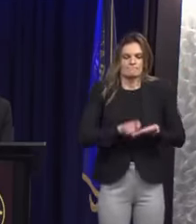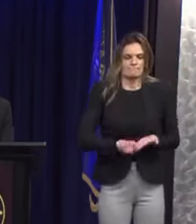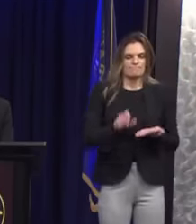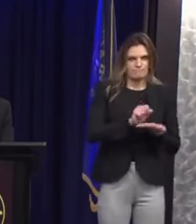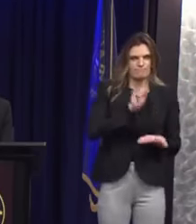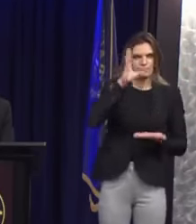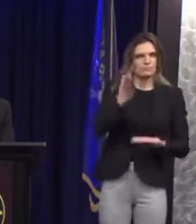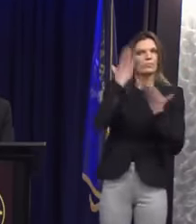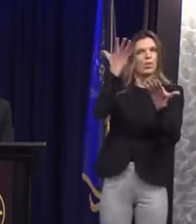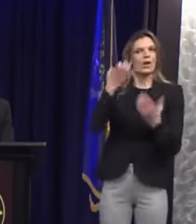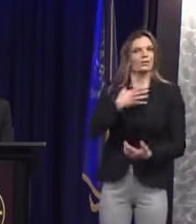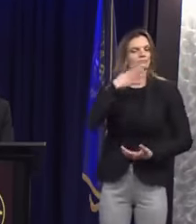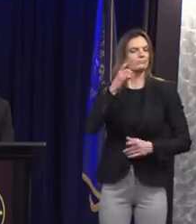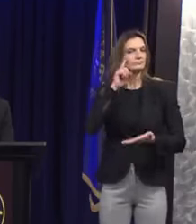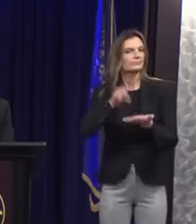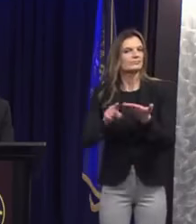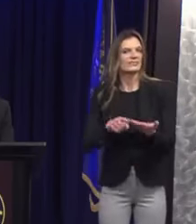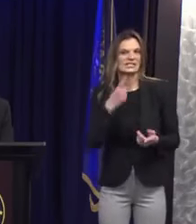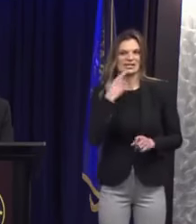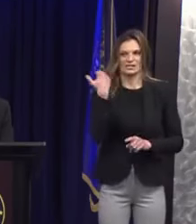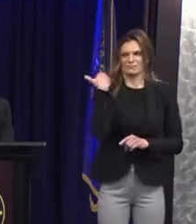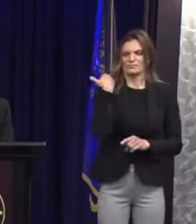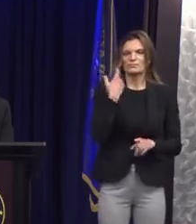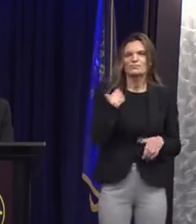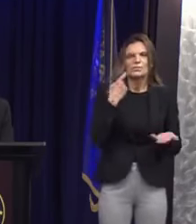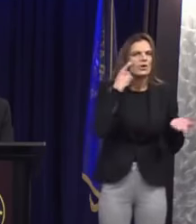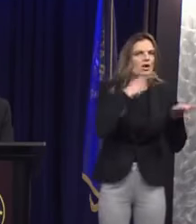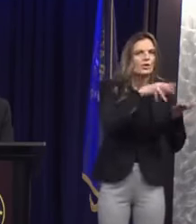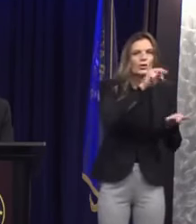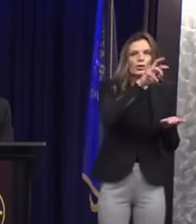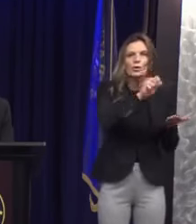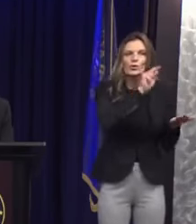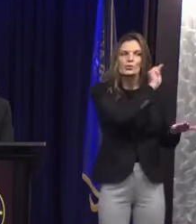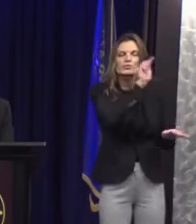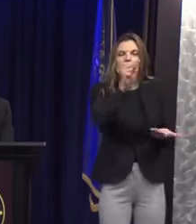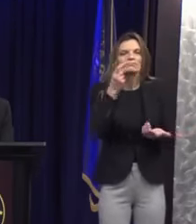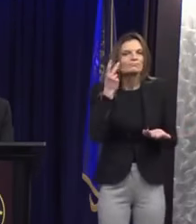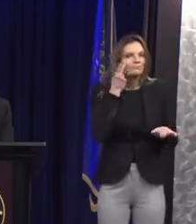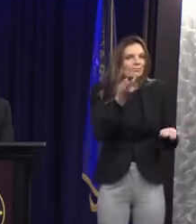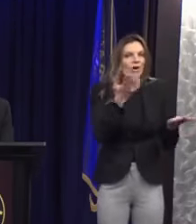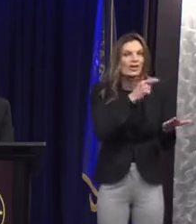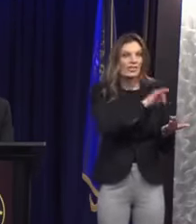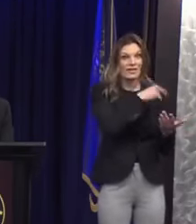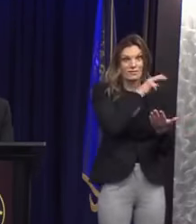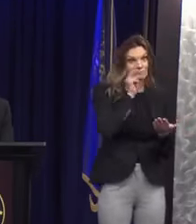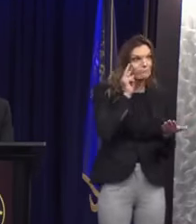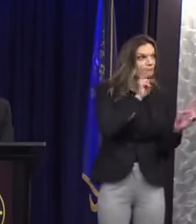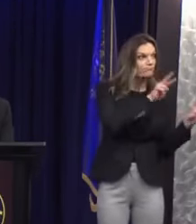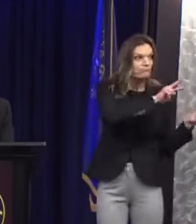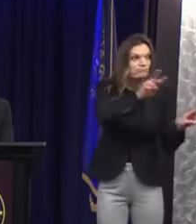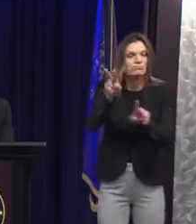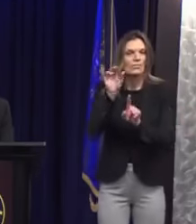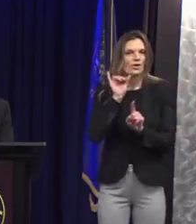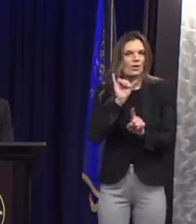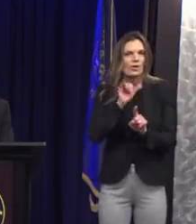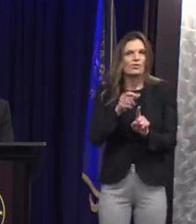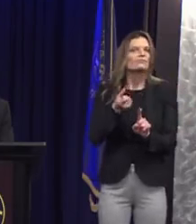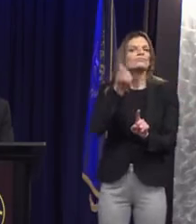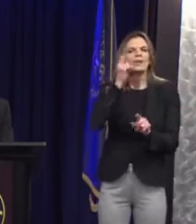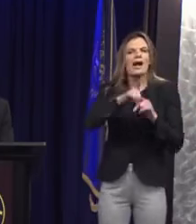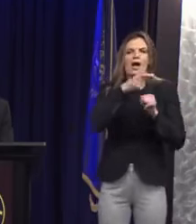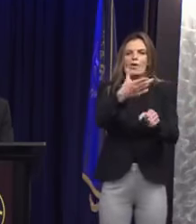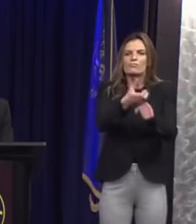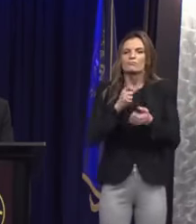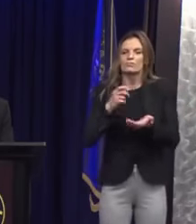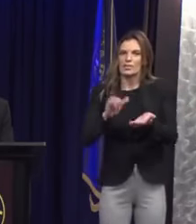suggested there was evidence of irregularities in the way that petition circulators were for obtaining the signatures